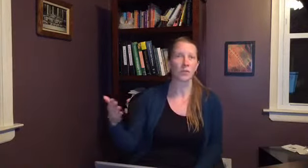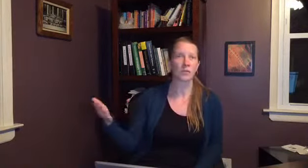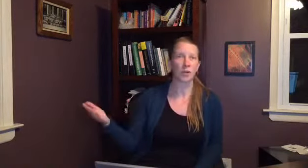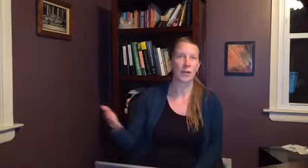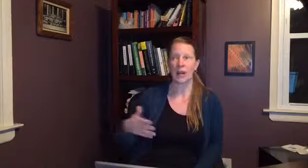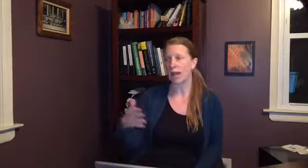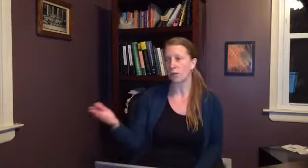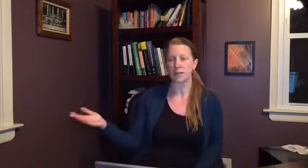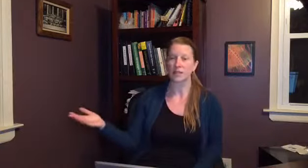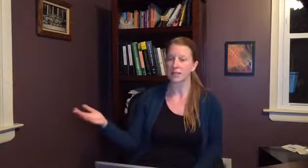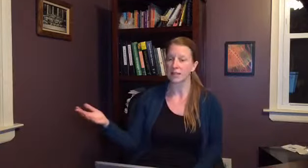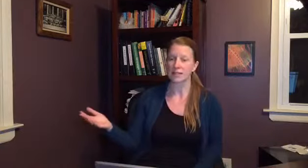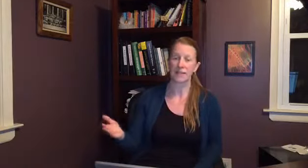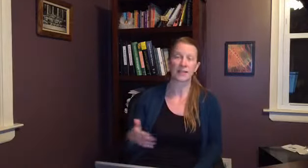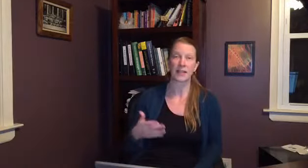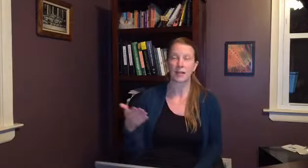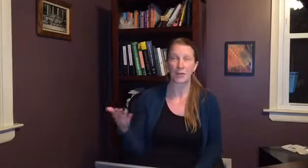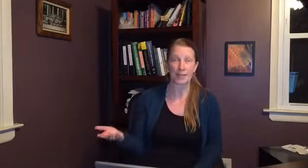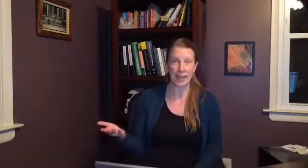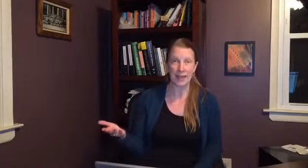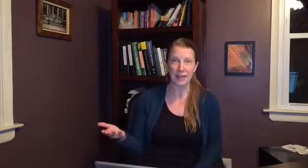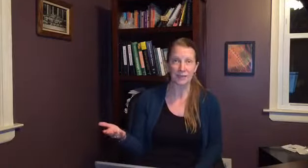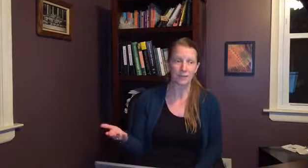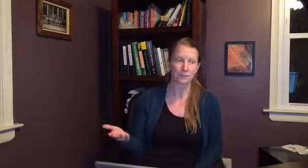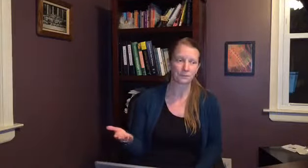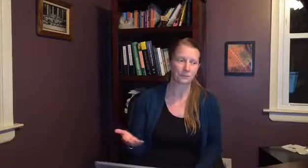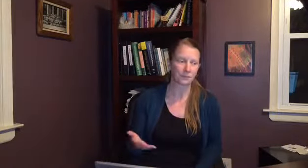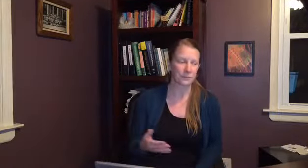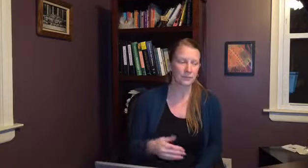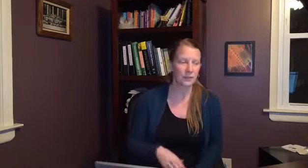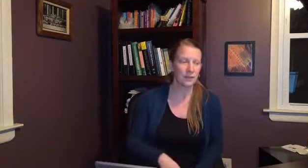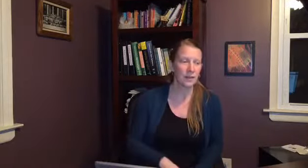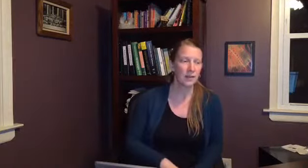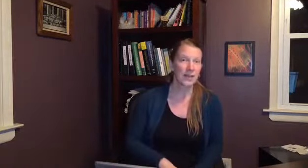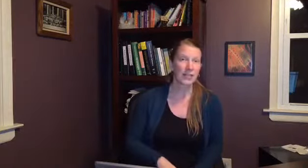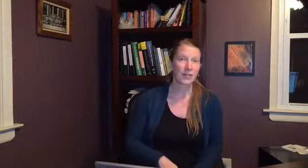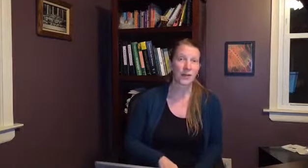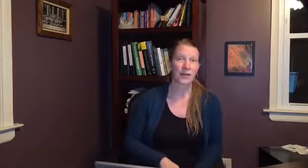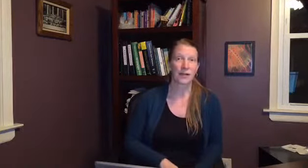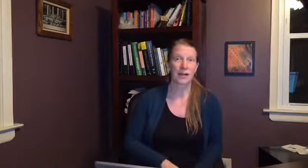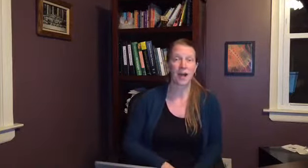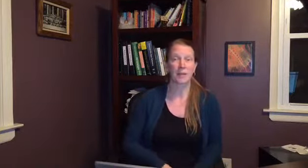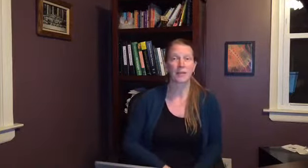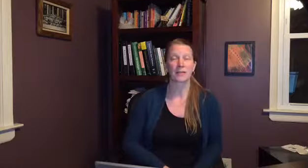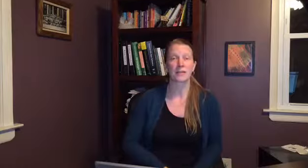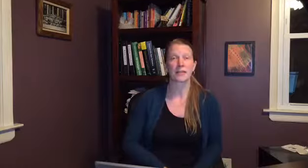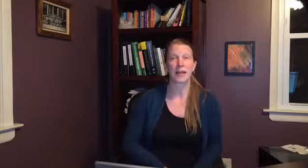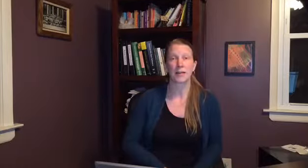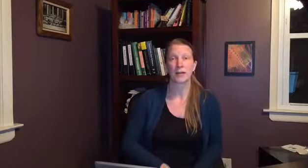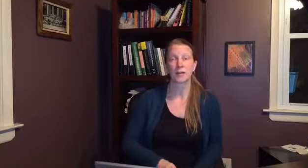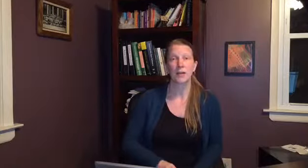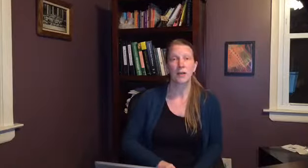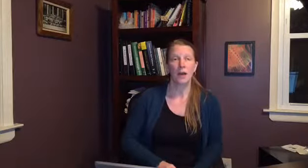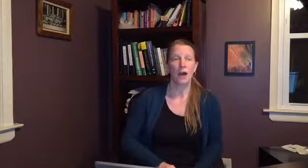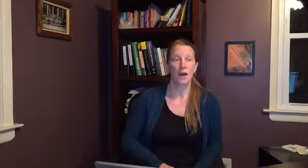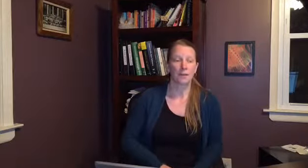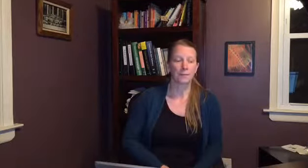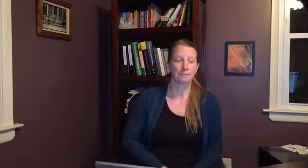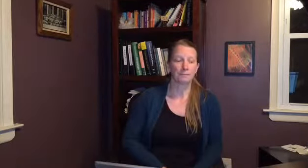you know he had all his std testing and it was negative that is a very very common scenario um